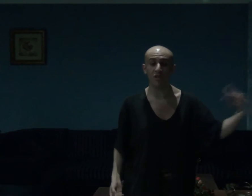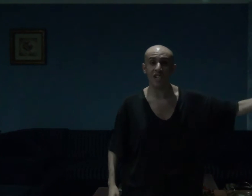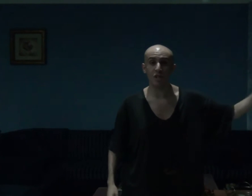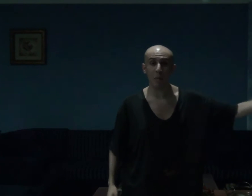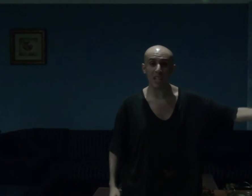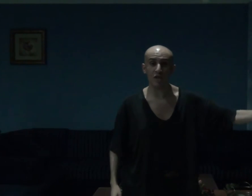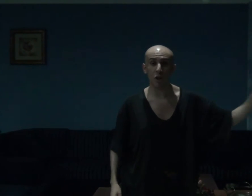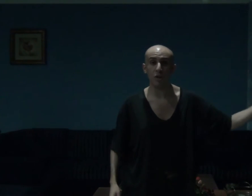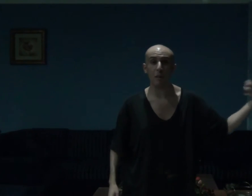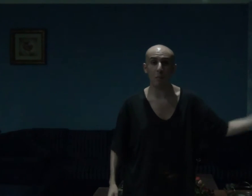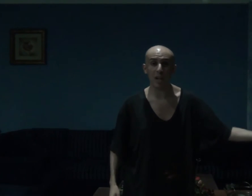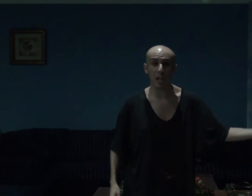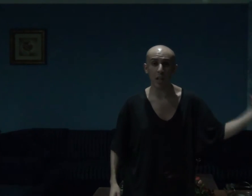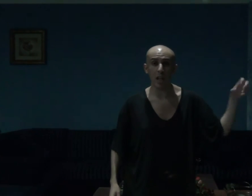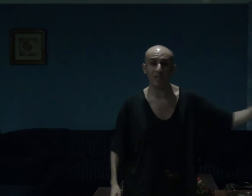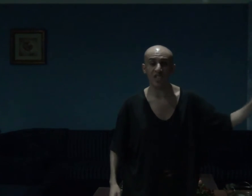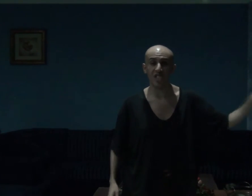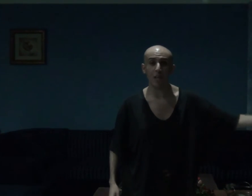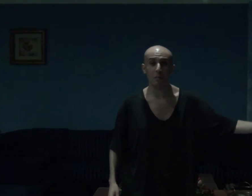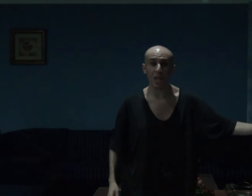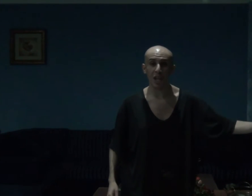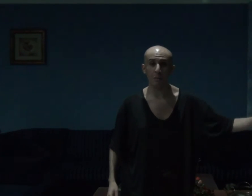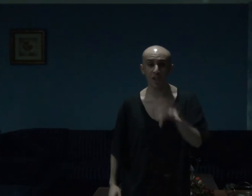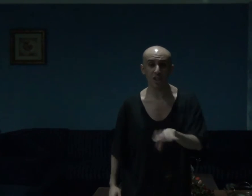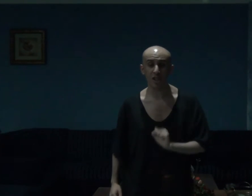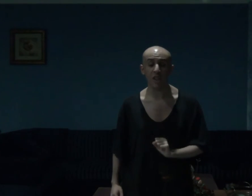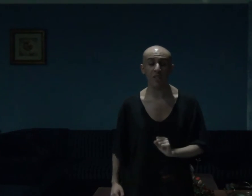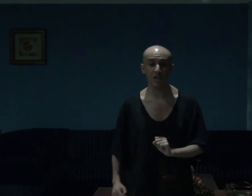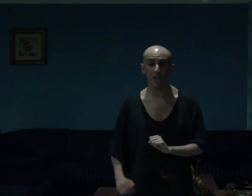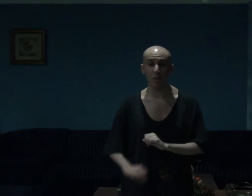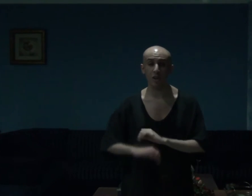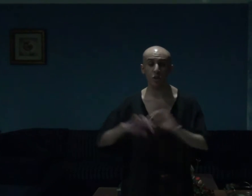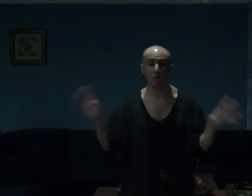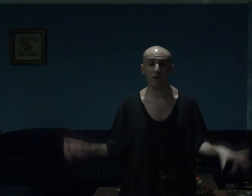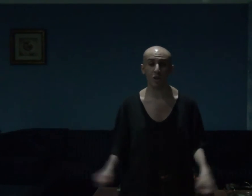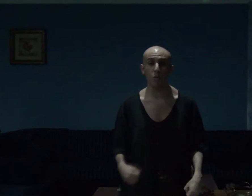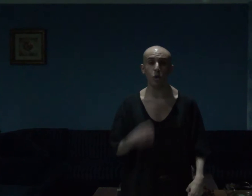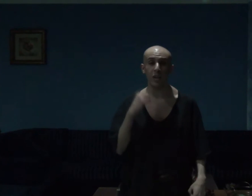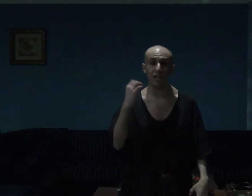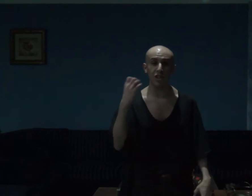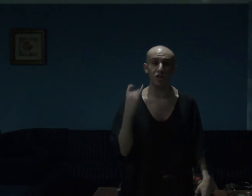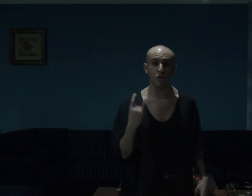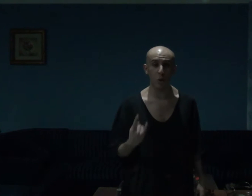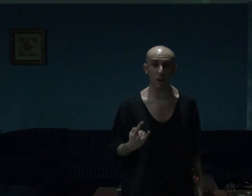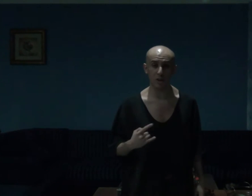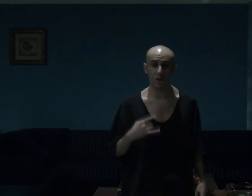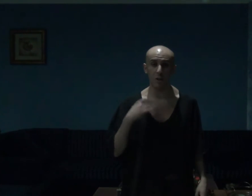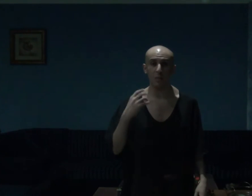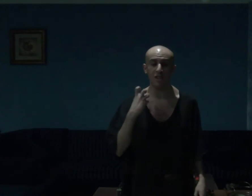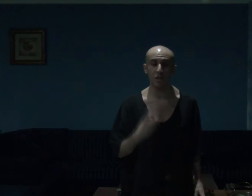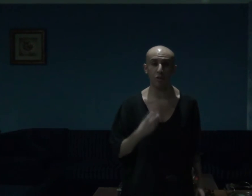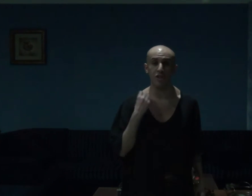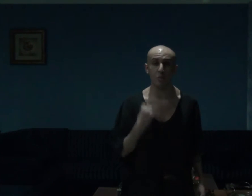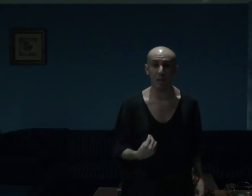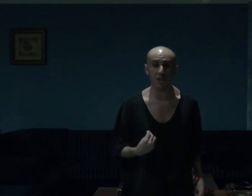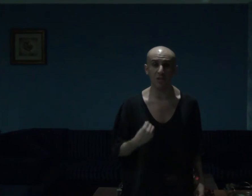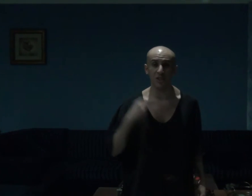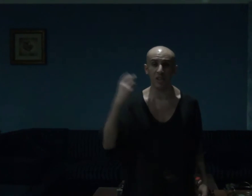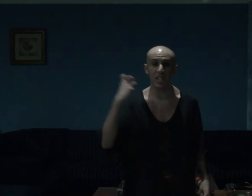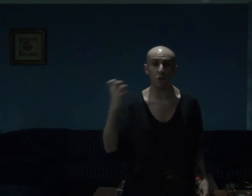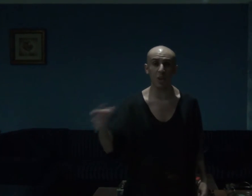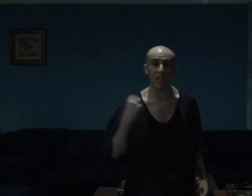series and is based on a manga of the same name this tv series was so great and so awesome and so